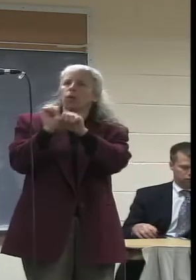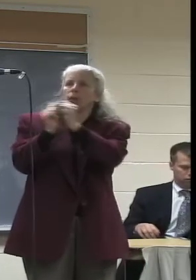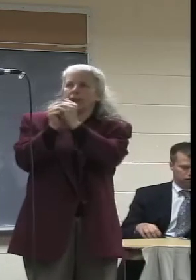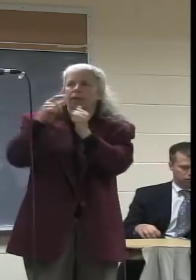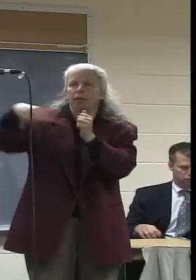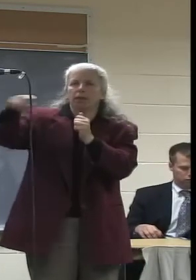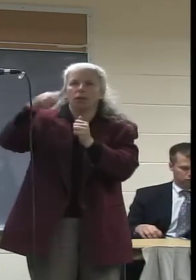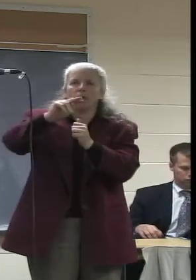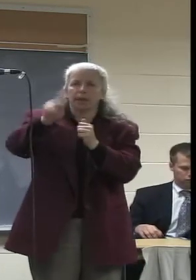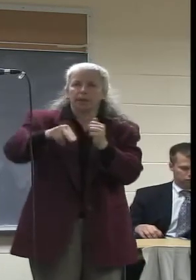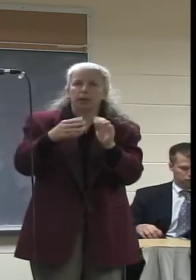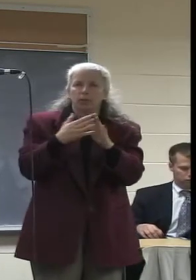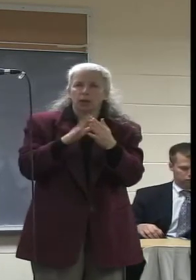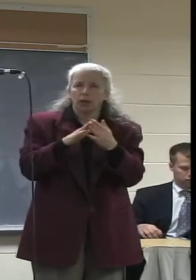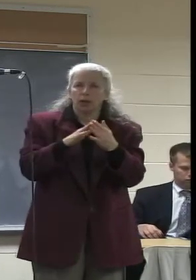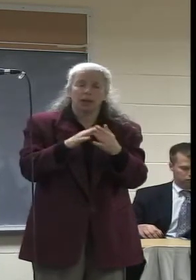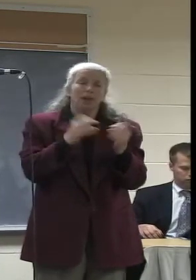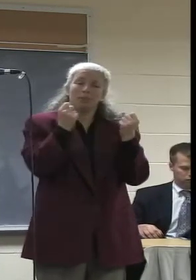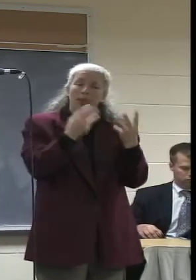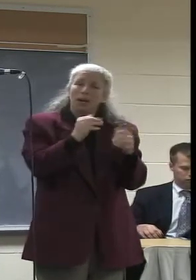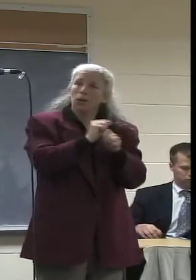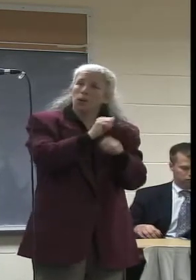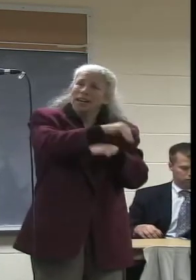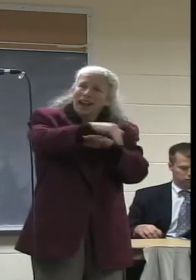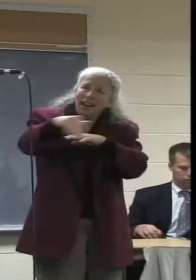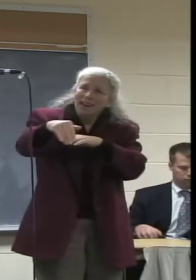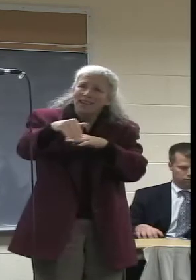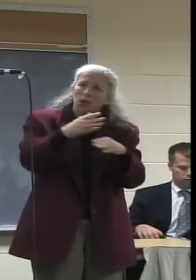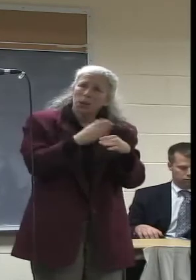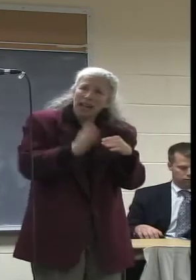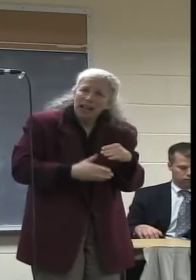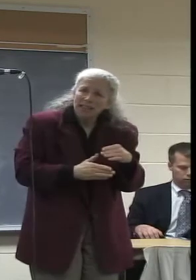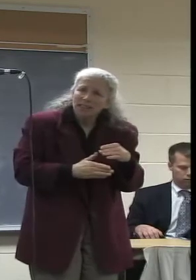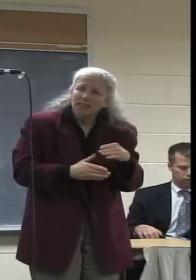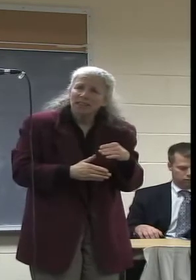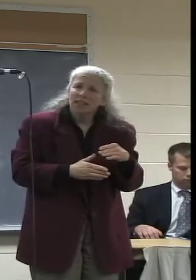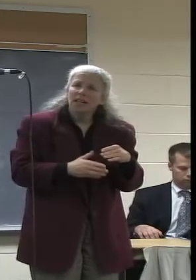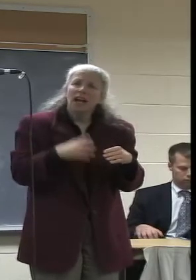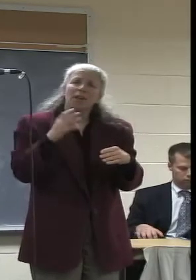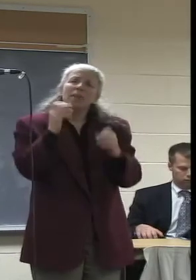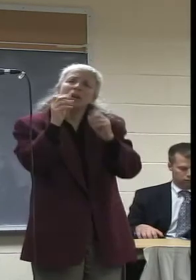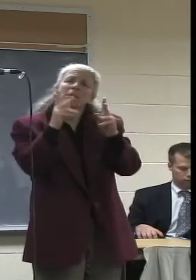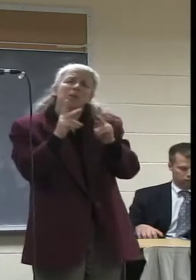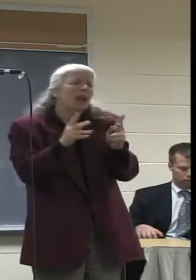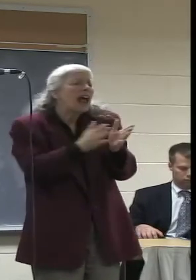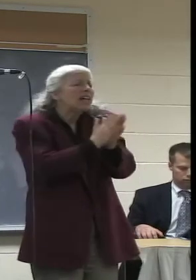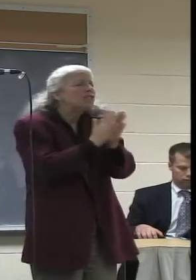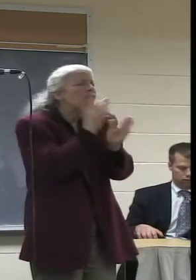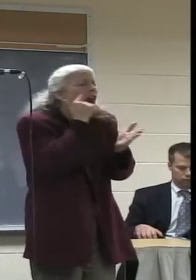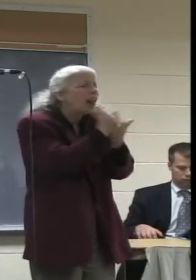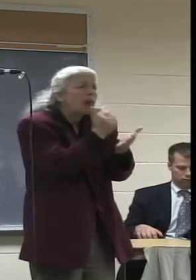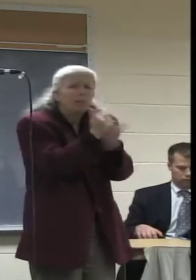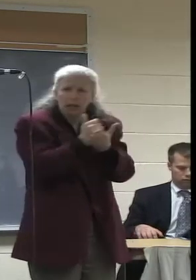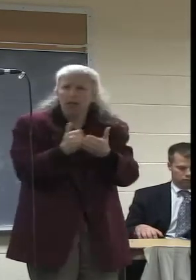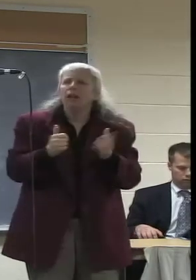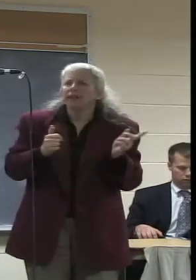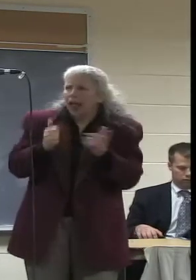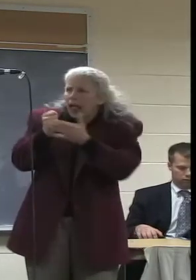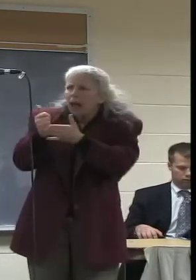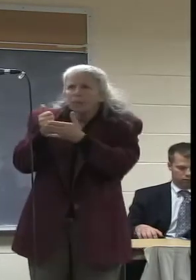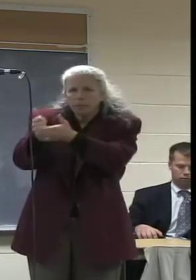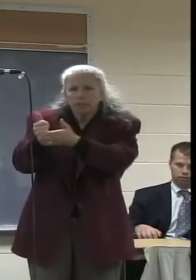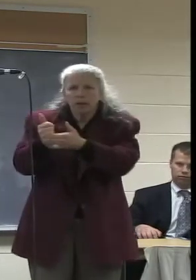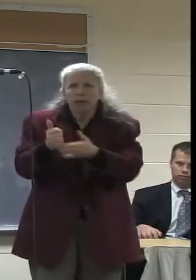I see the staff working nights and weekends side by side with all kinds of folks seeking their services. In fact, the community demand